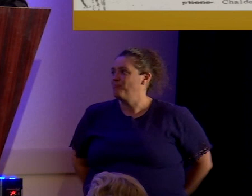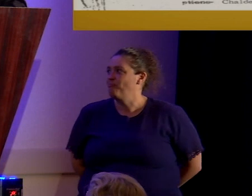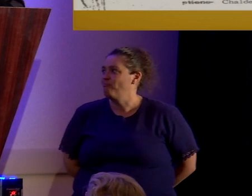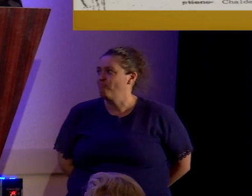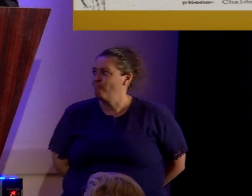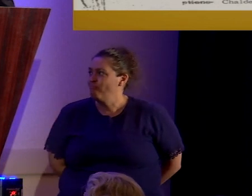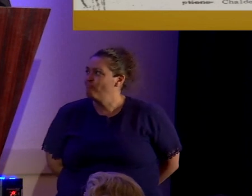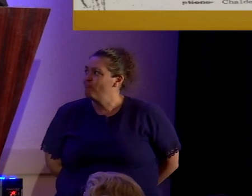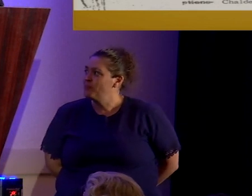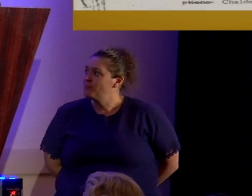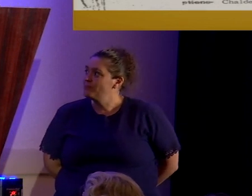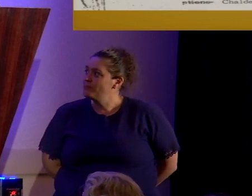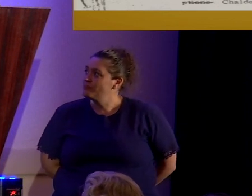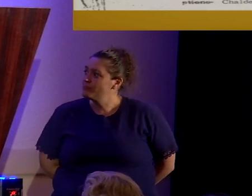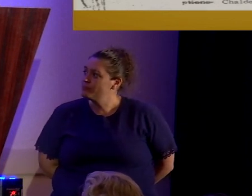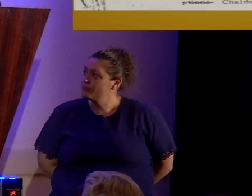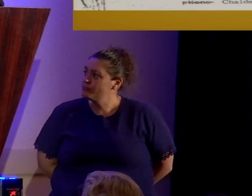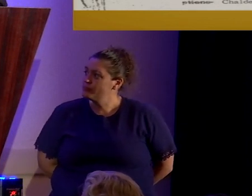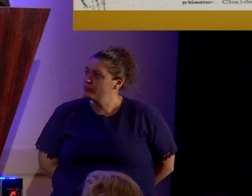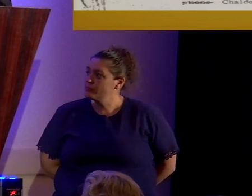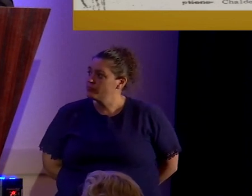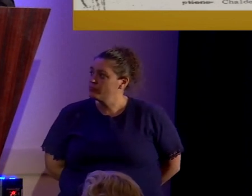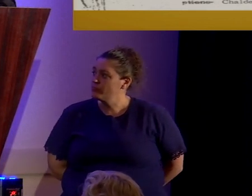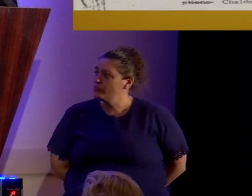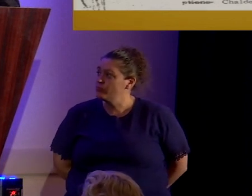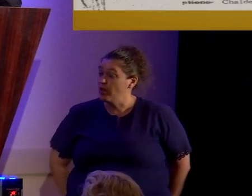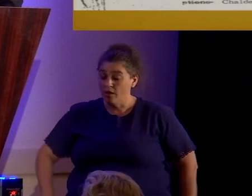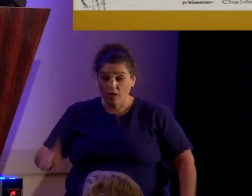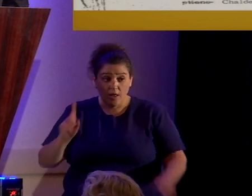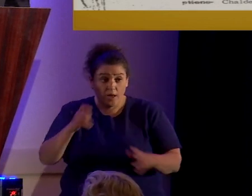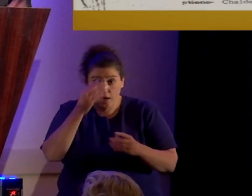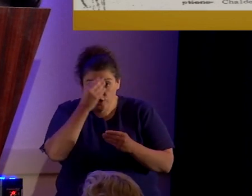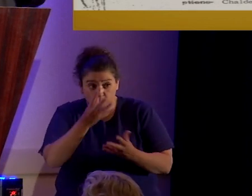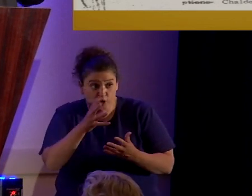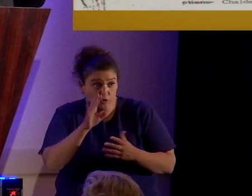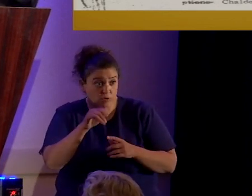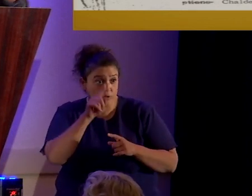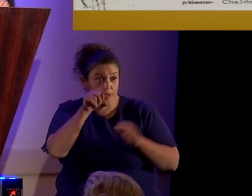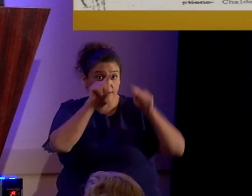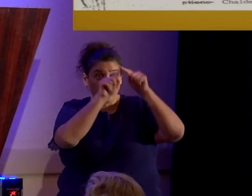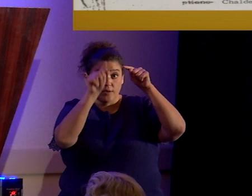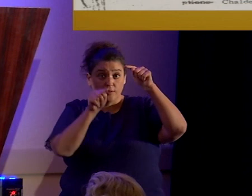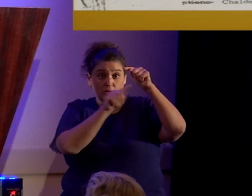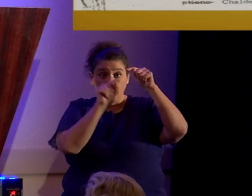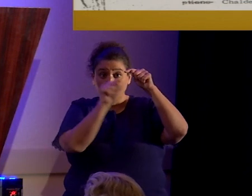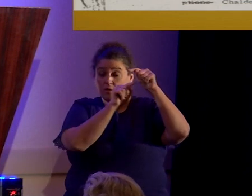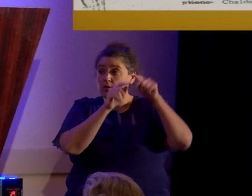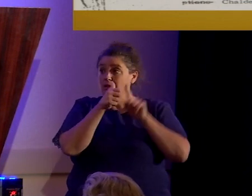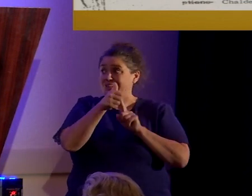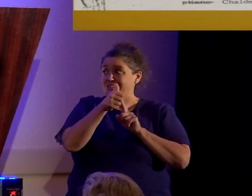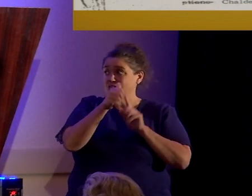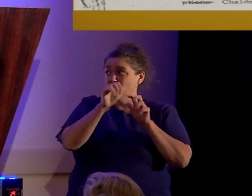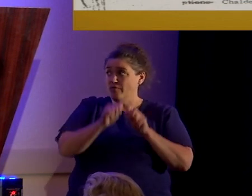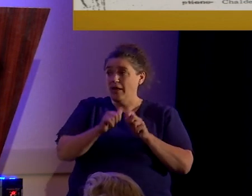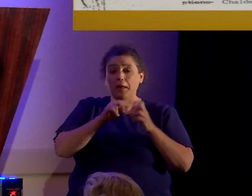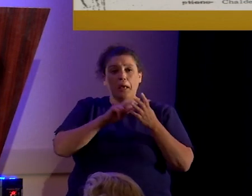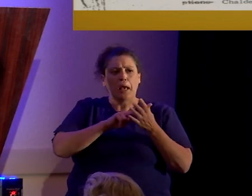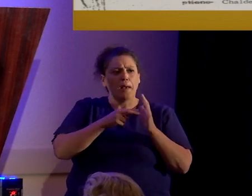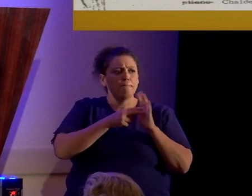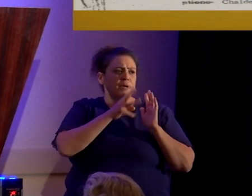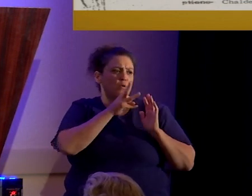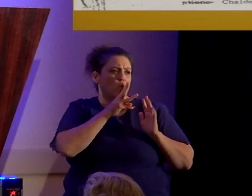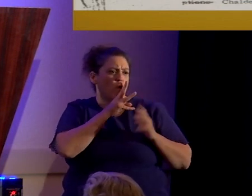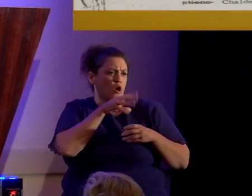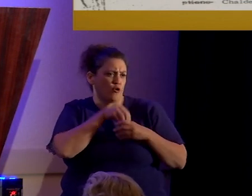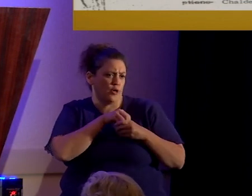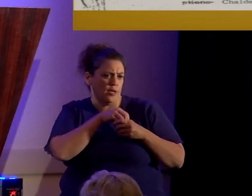Uh, and, and by the way, I should mention that this character, although by itself, it can stand for water in Egyptian.